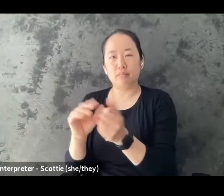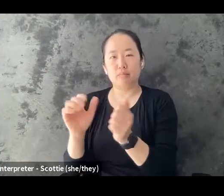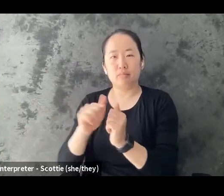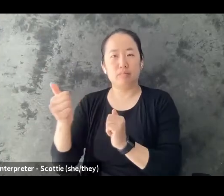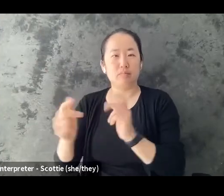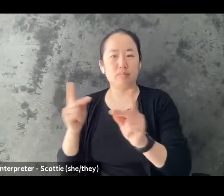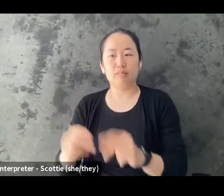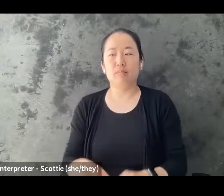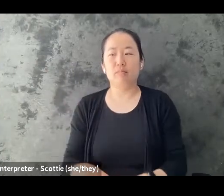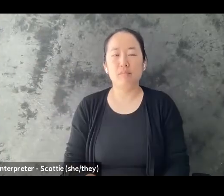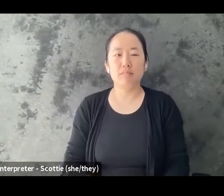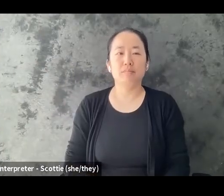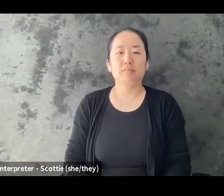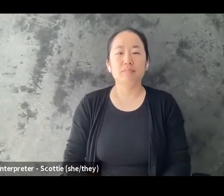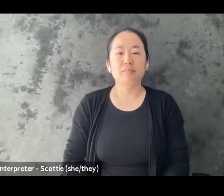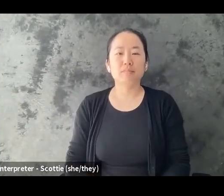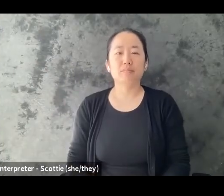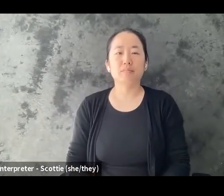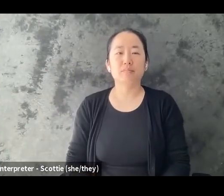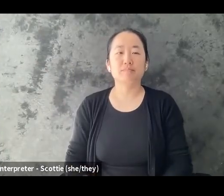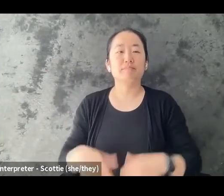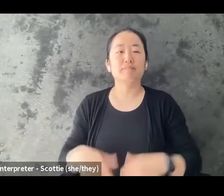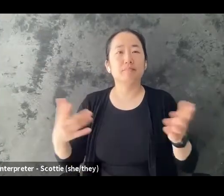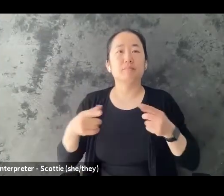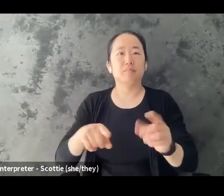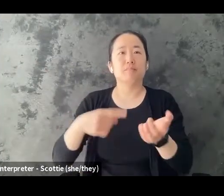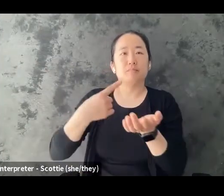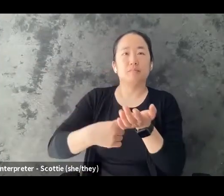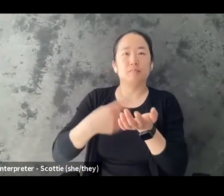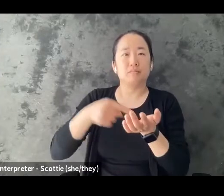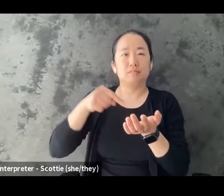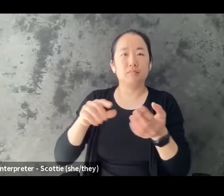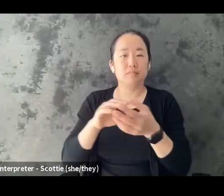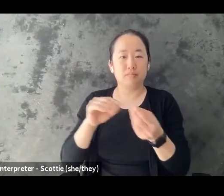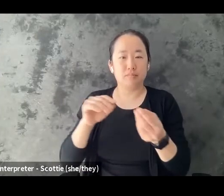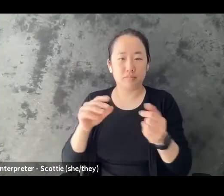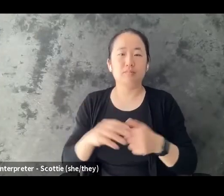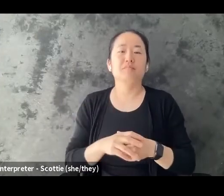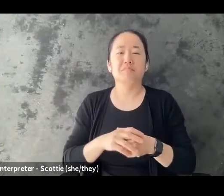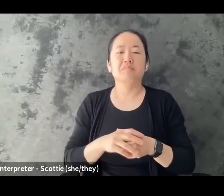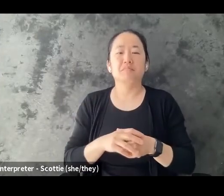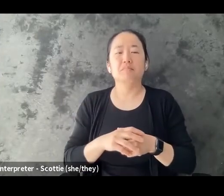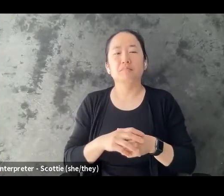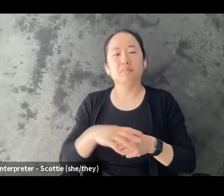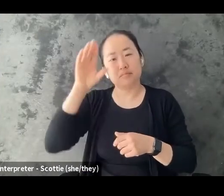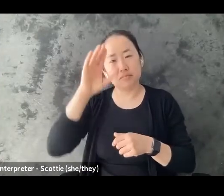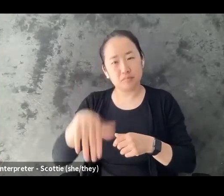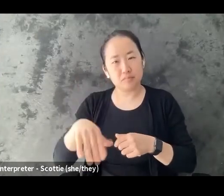So while we're talking about our stories, I also wanted to extend the notion that you are the author, the owner,